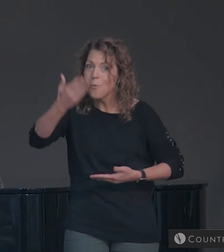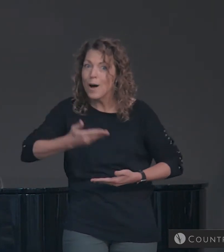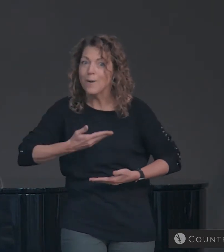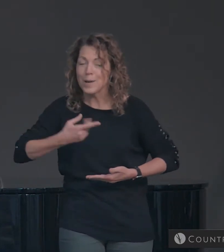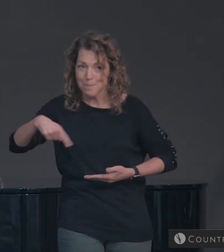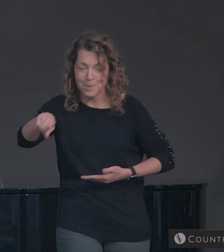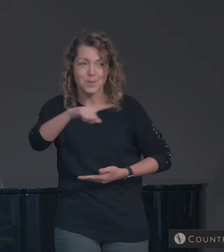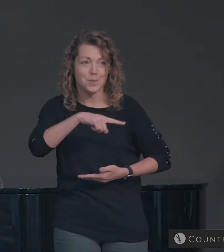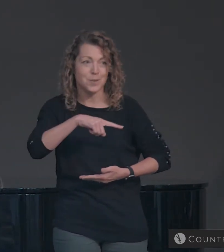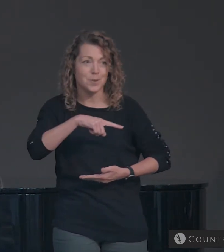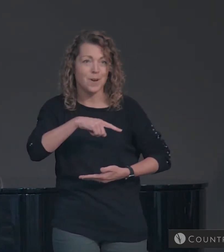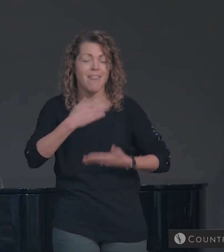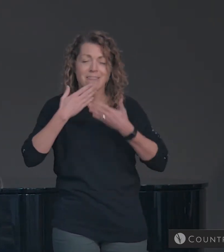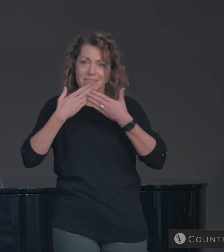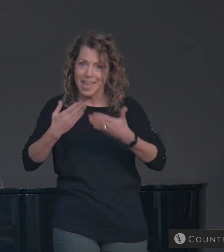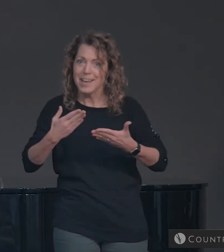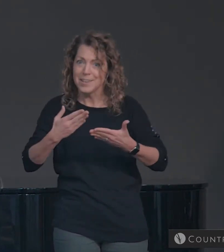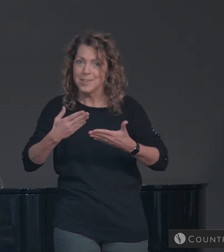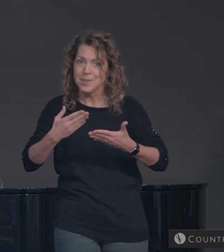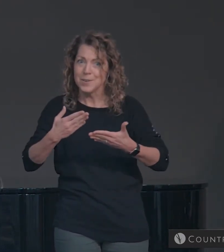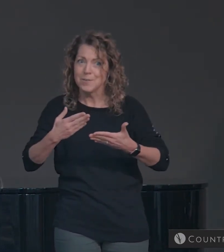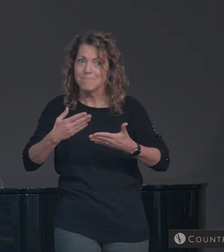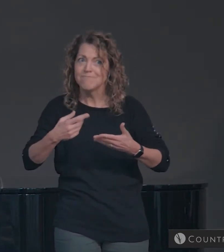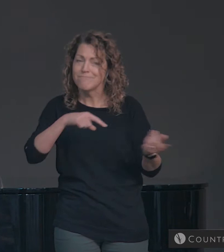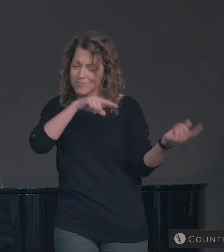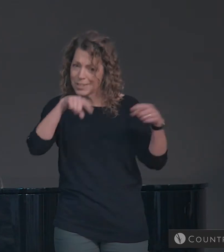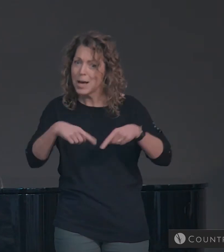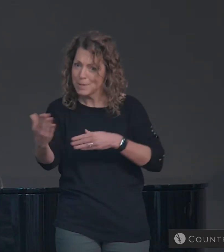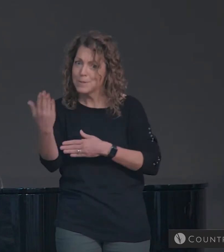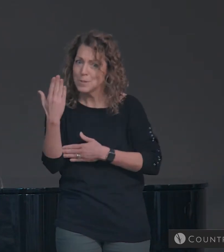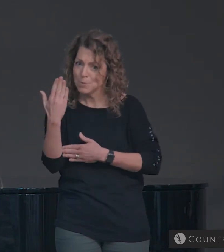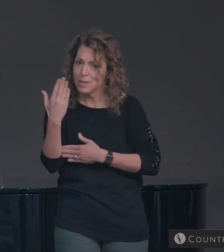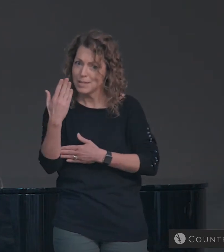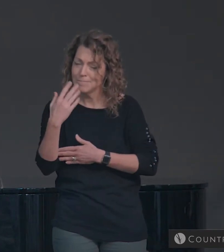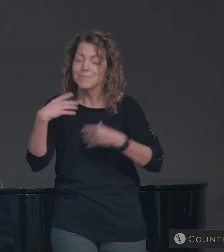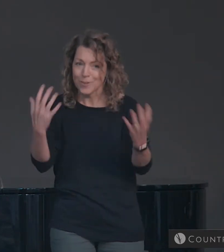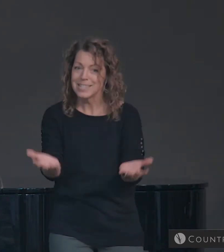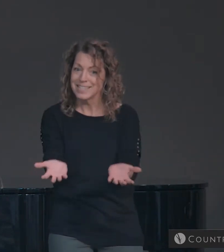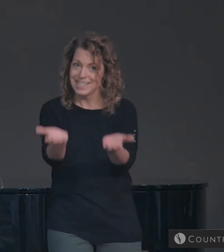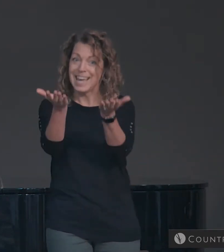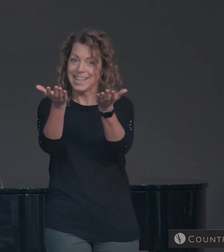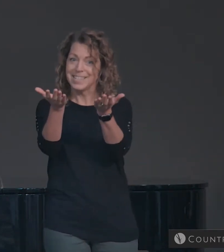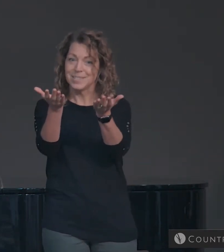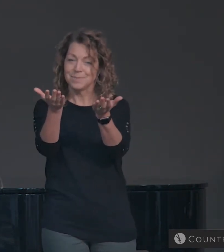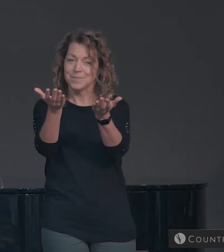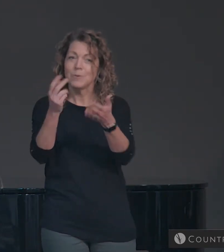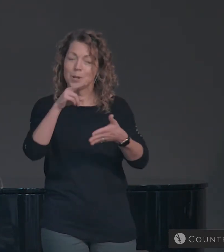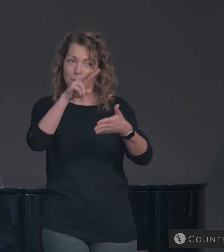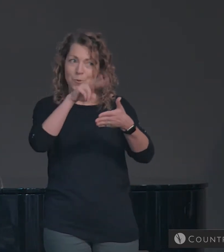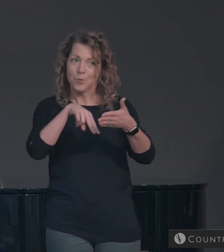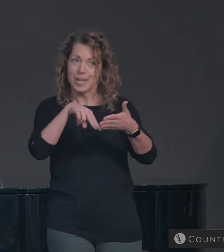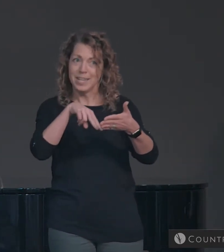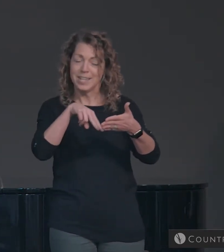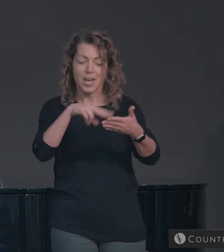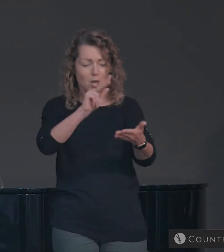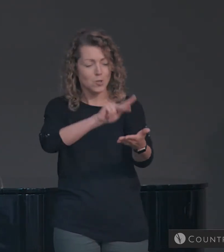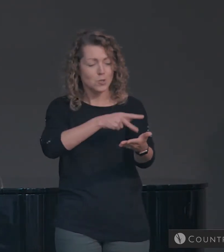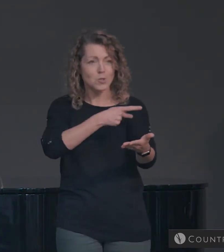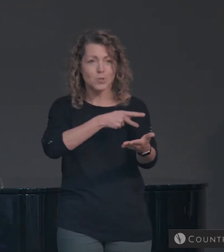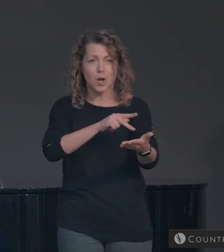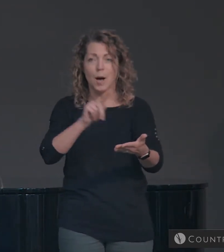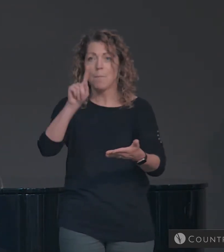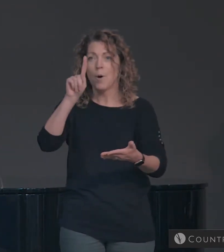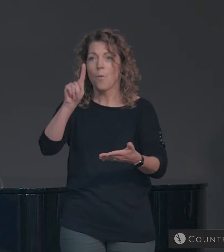you for choosing to worship with us this morning. I'd like to invite you all to stand as we read through Psalm